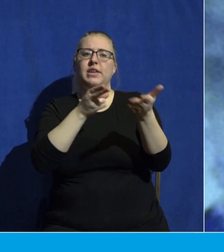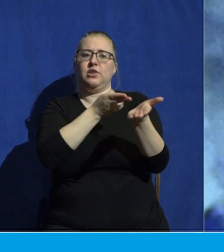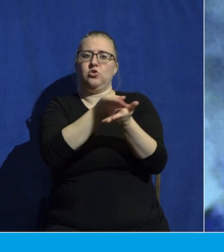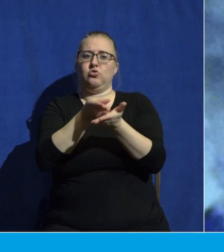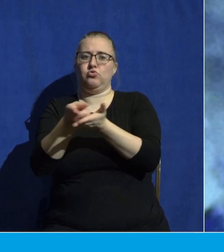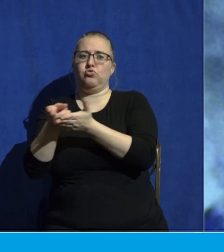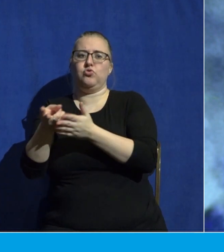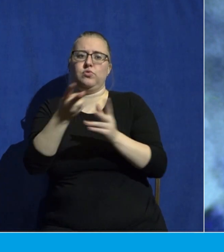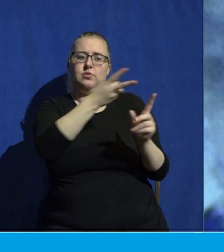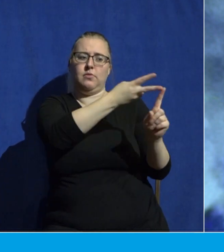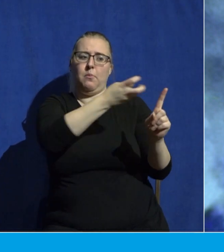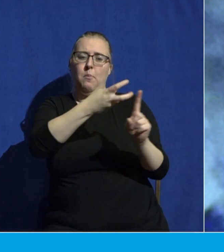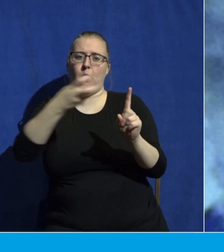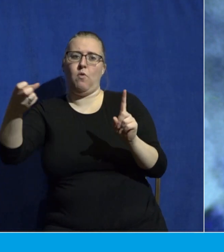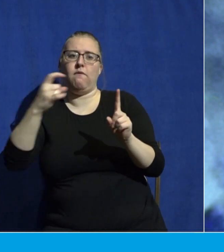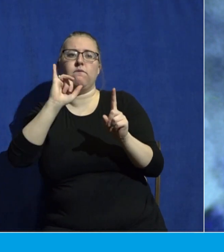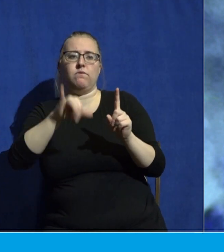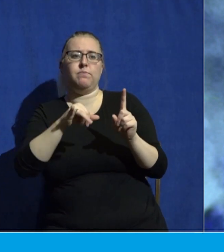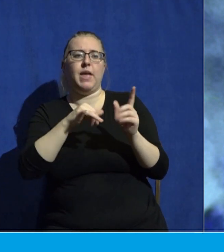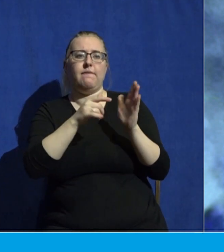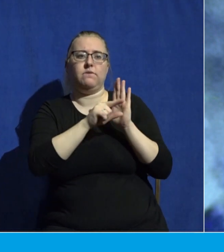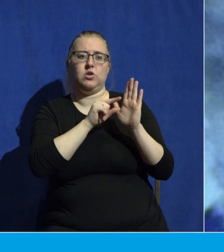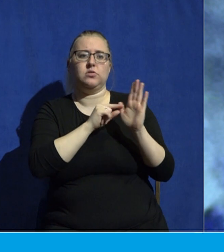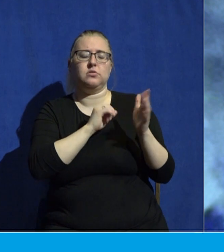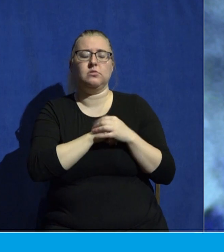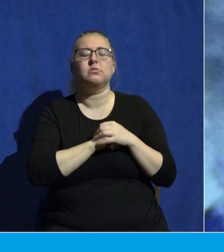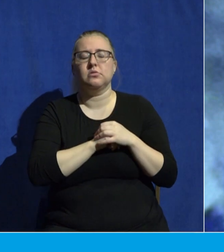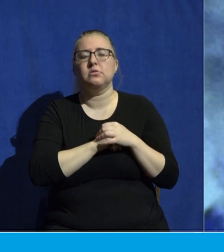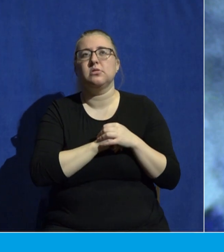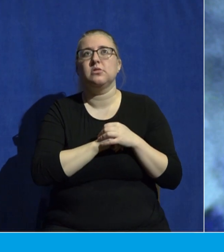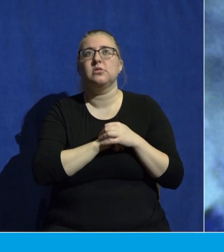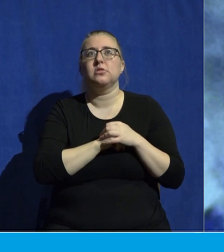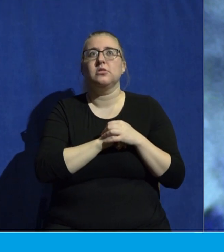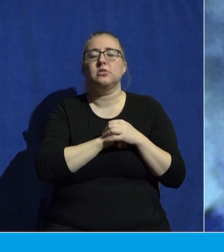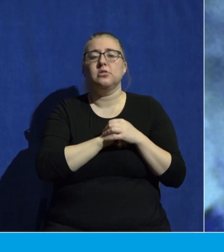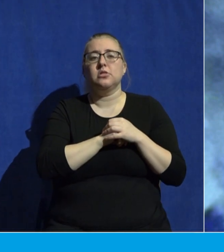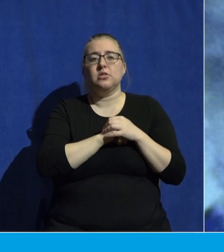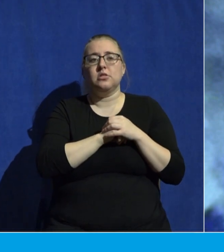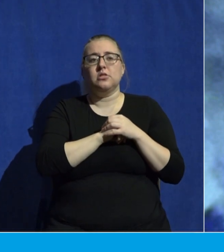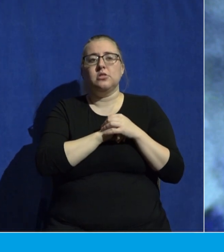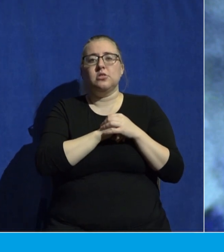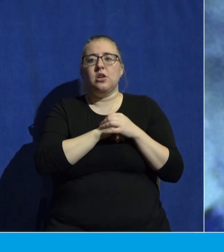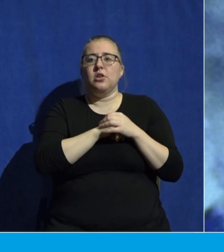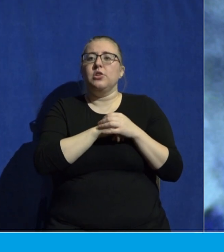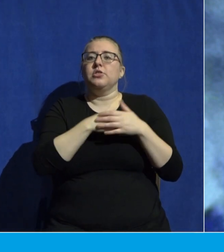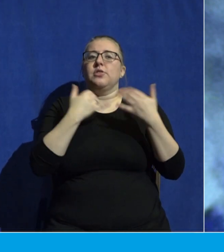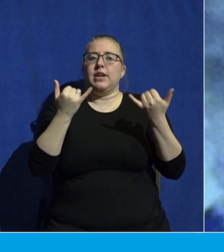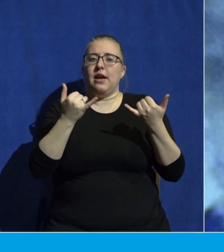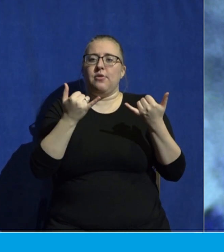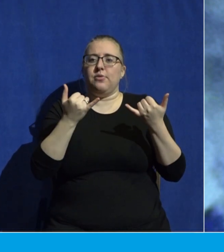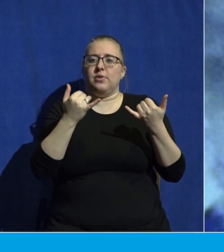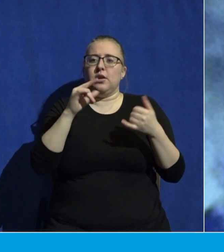John chapter 3, verse 16. The gospel of John chapter 3, verse 16.